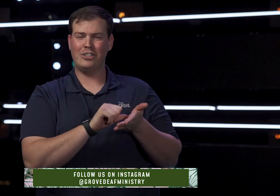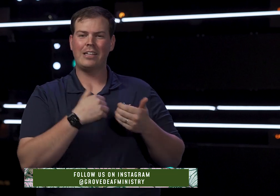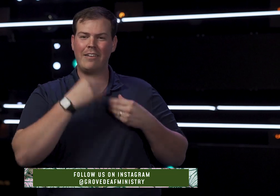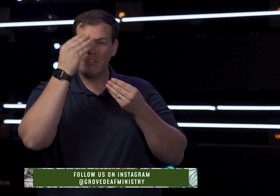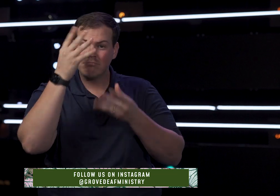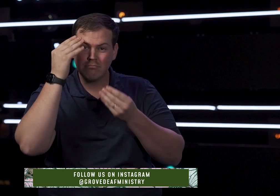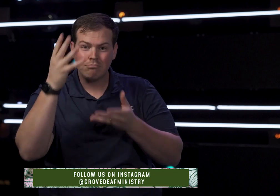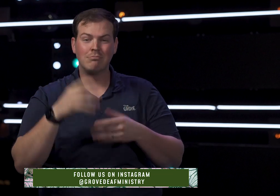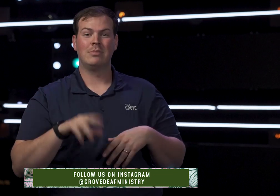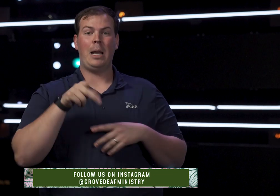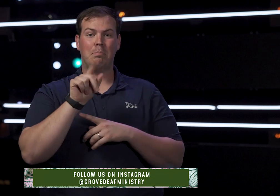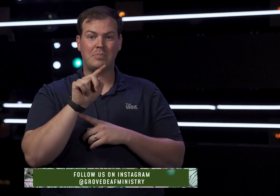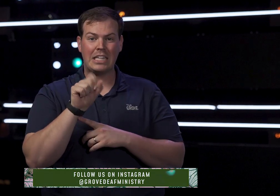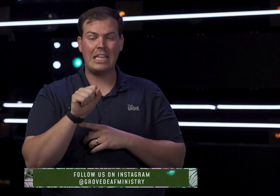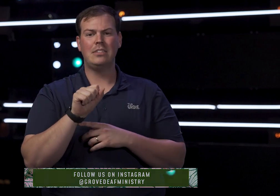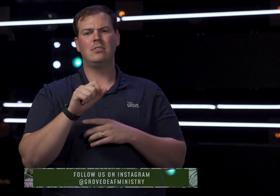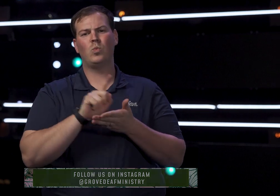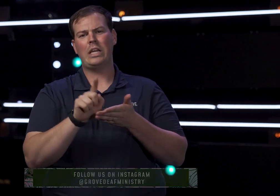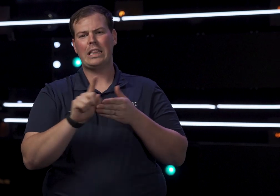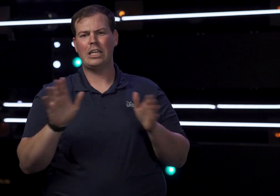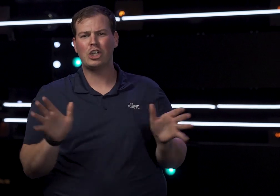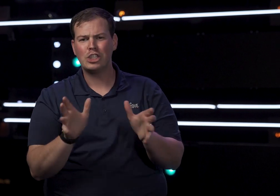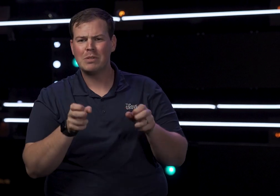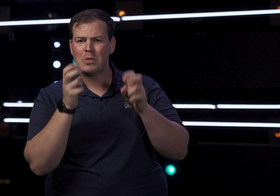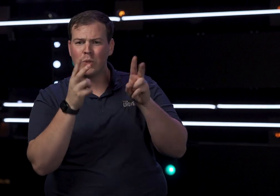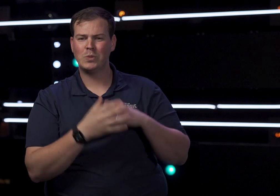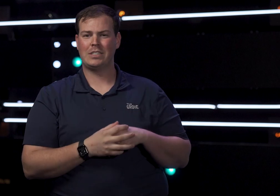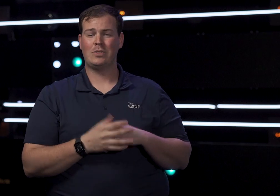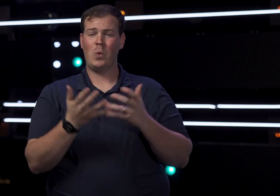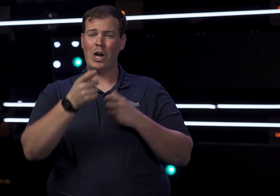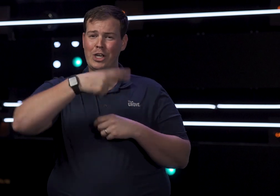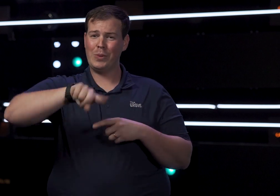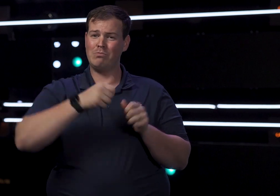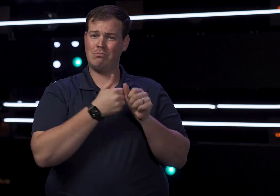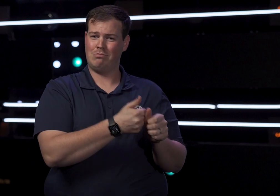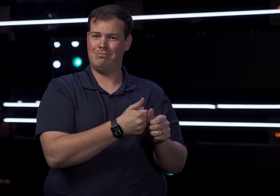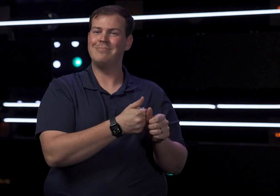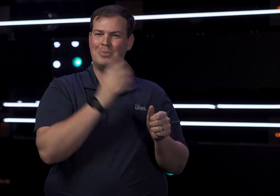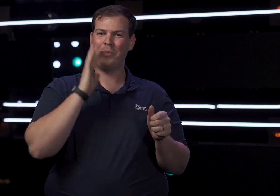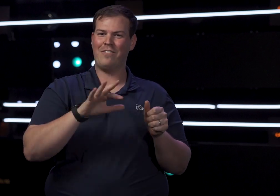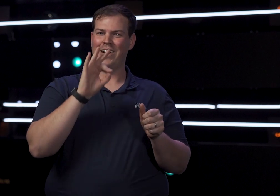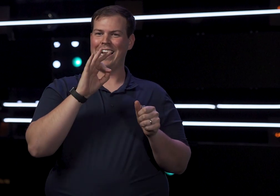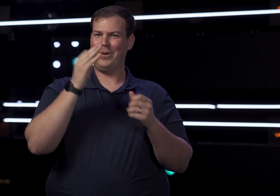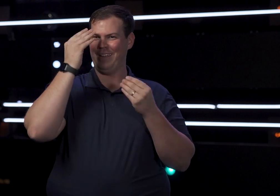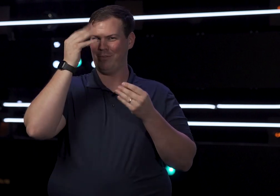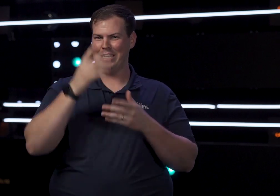That page there has updates, information, weekly encouragements. So we want you to find the